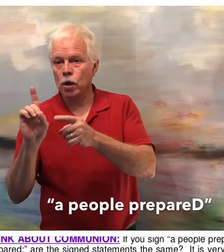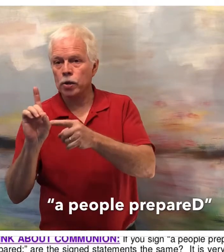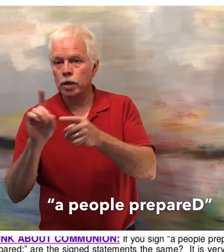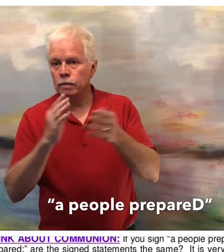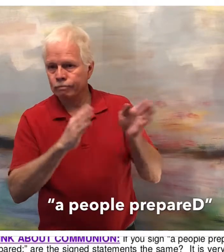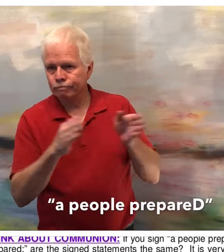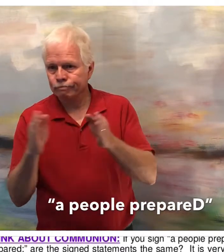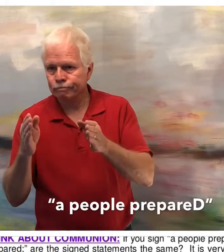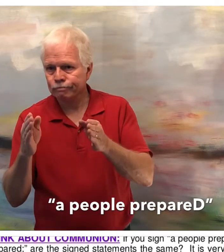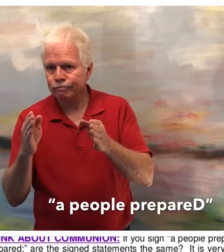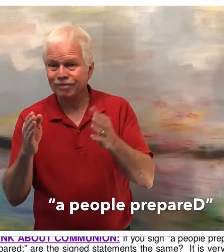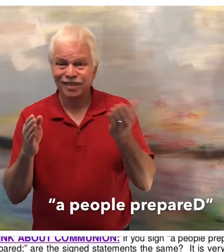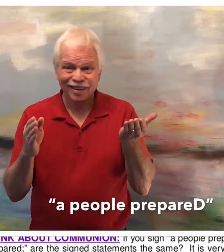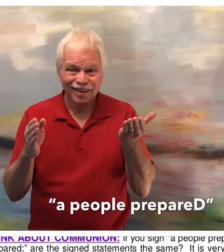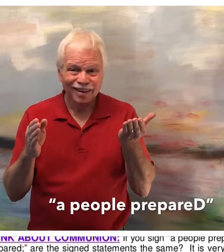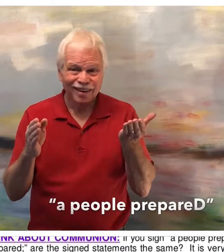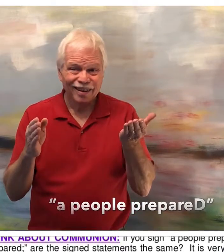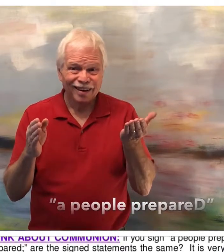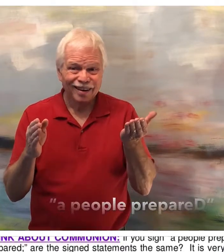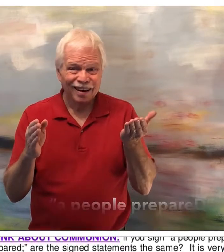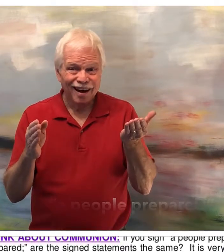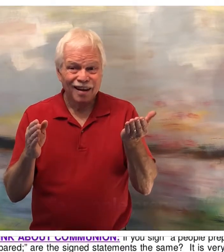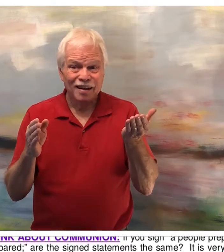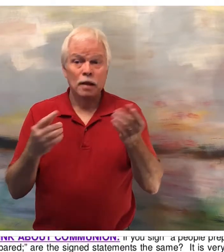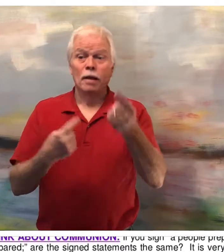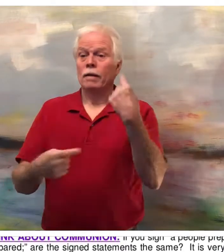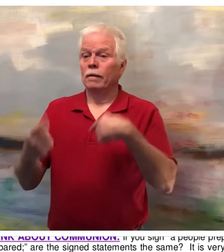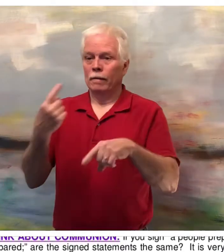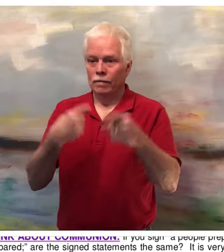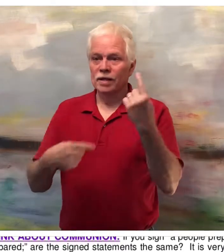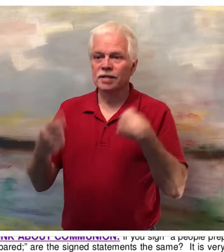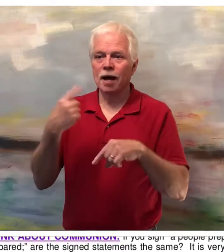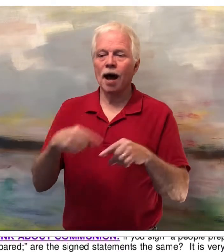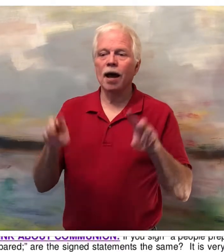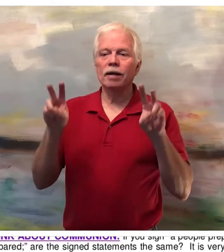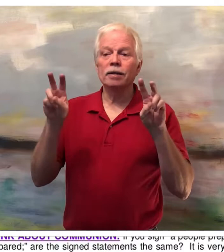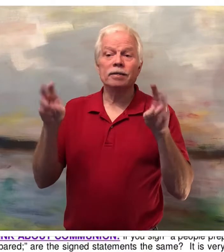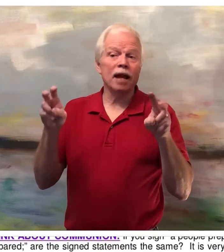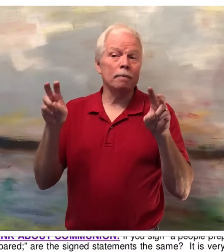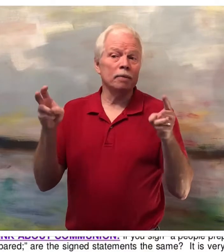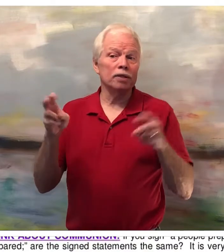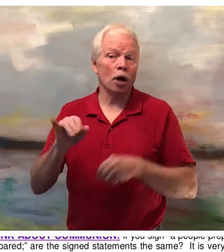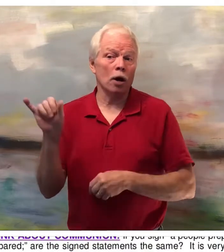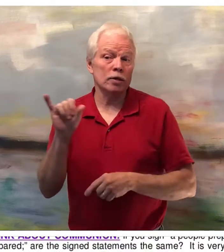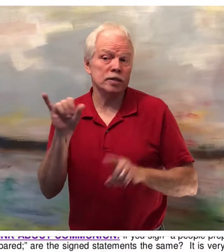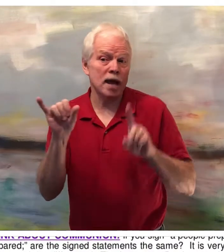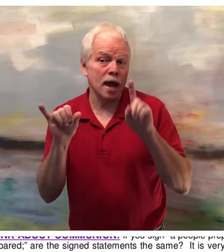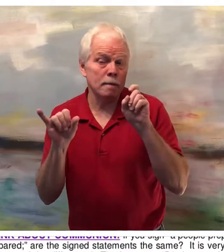the signed statements are the same.